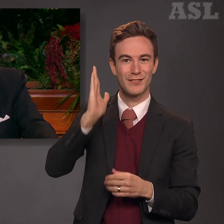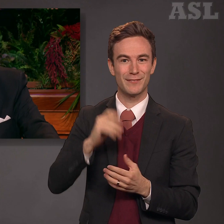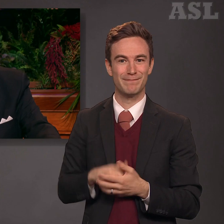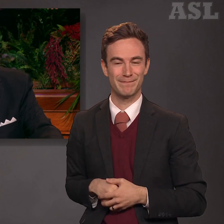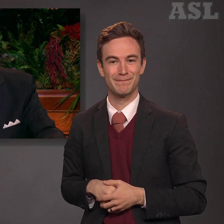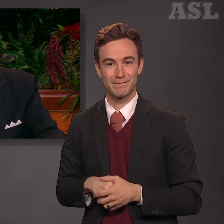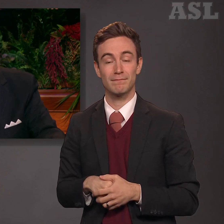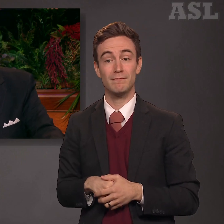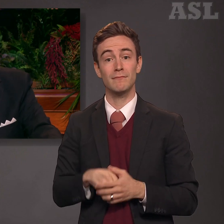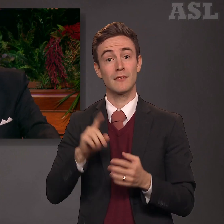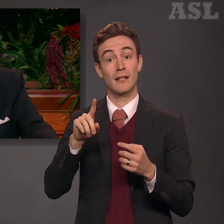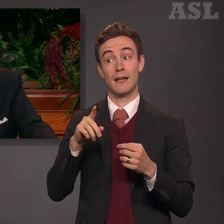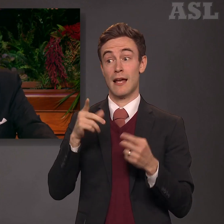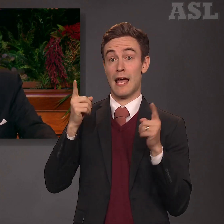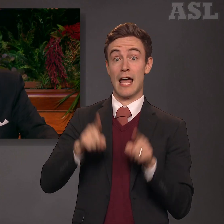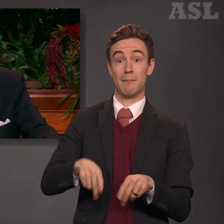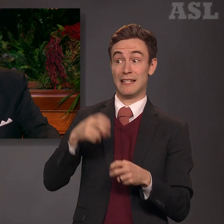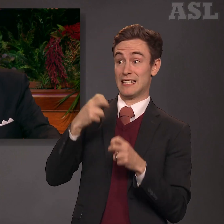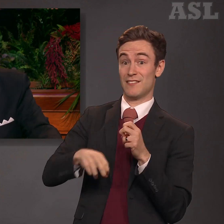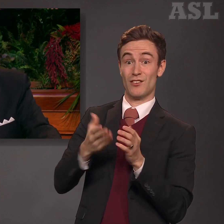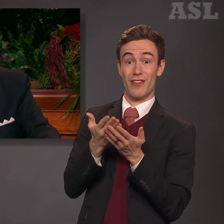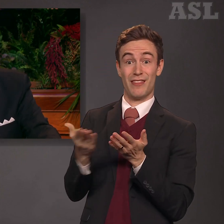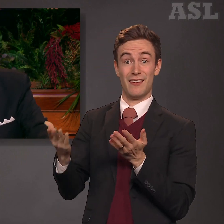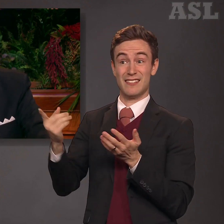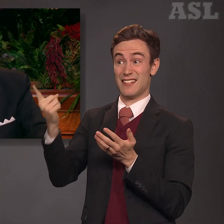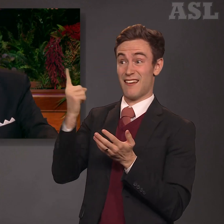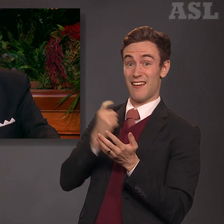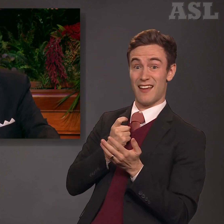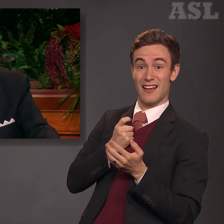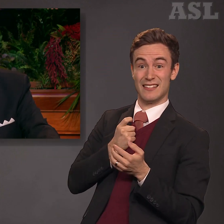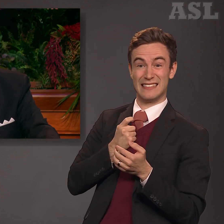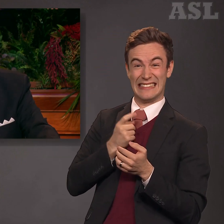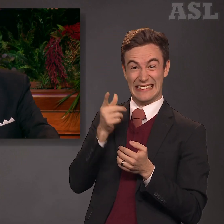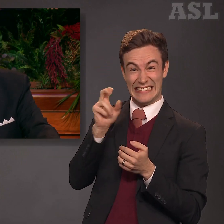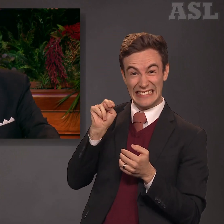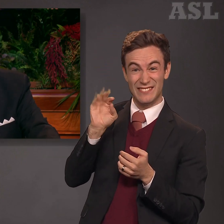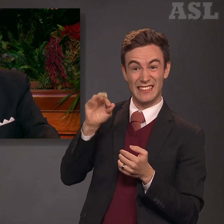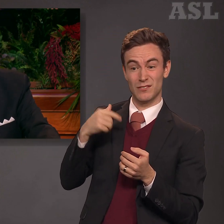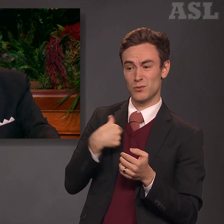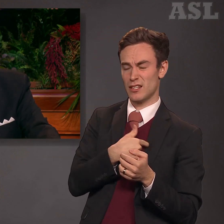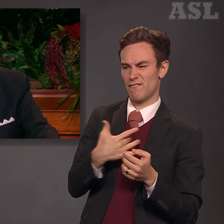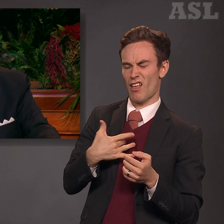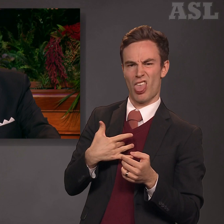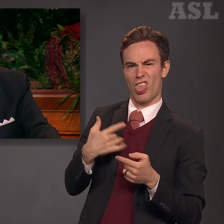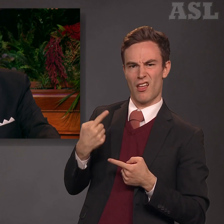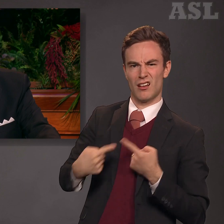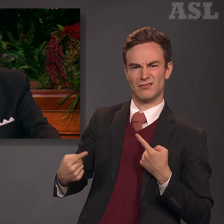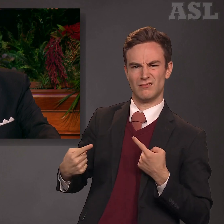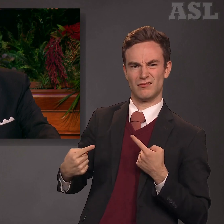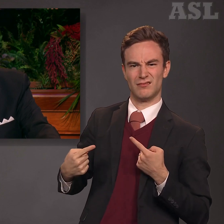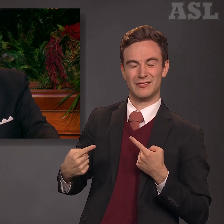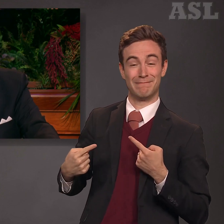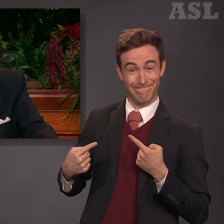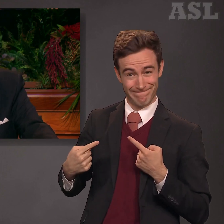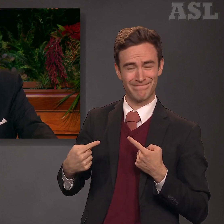even things contrary to the longings of our heart, remember that loyalty